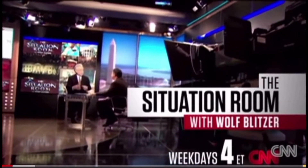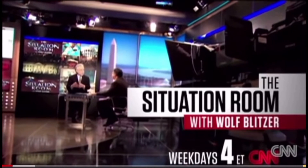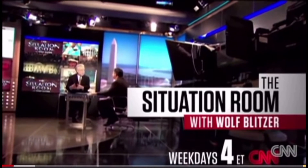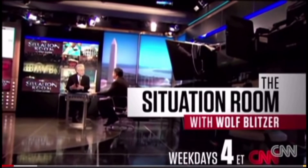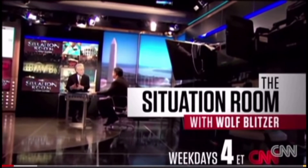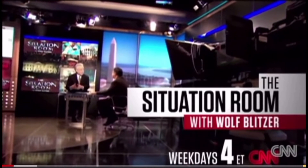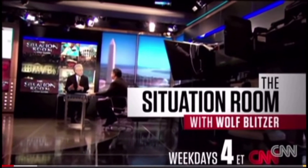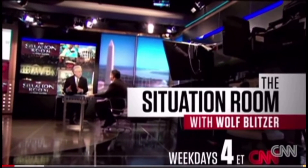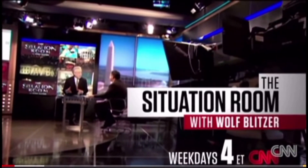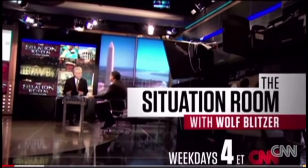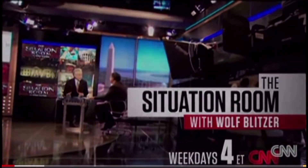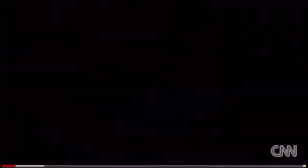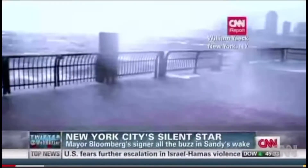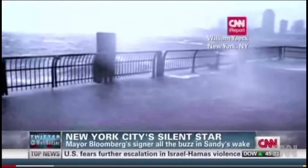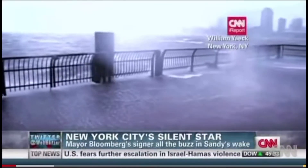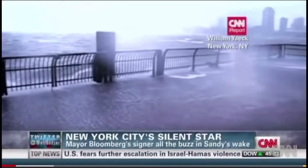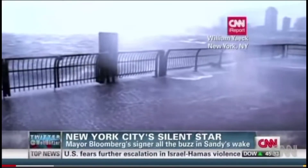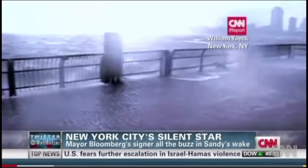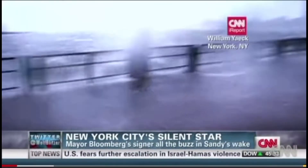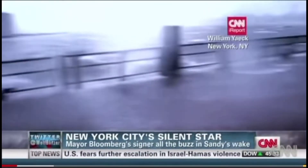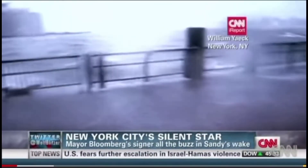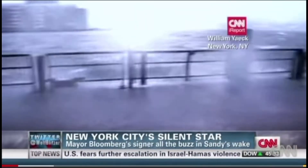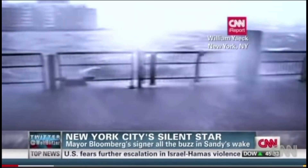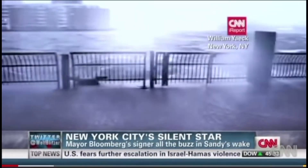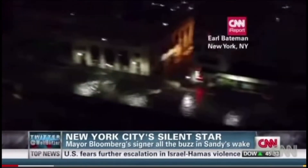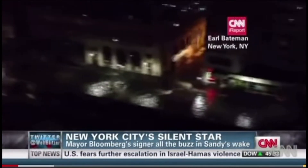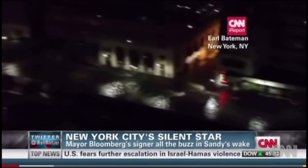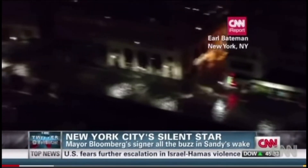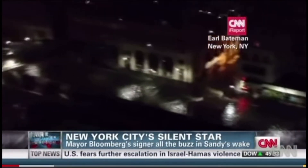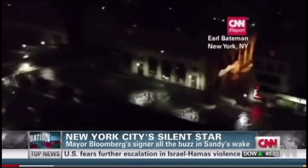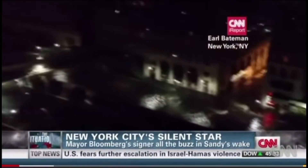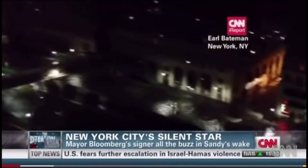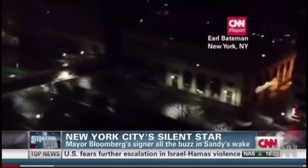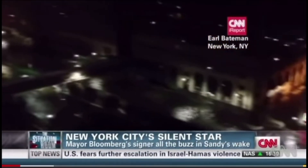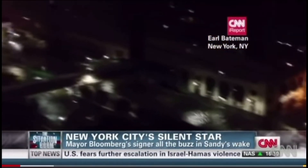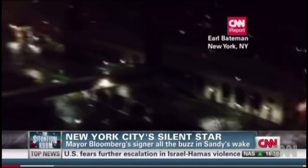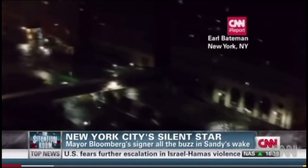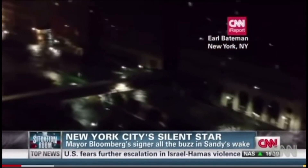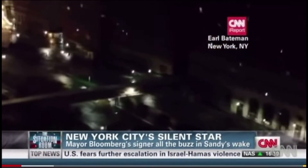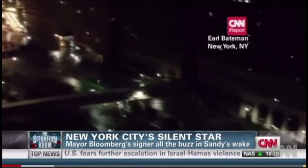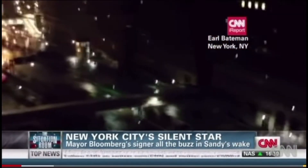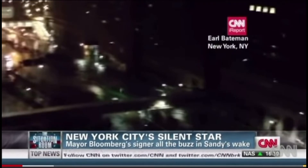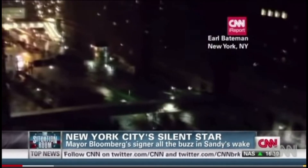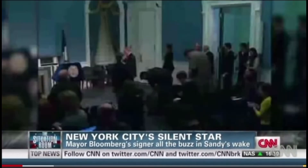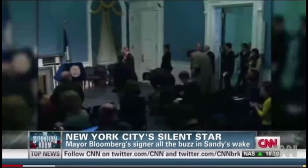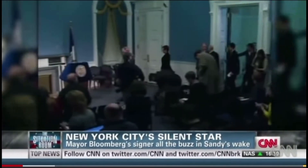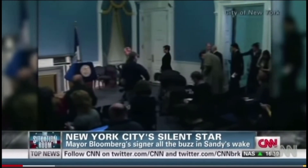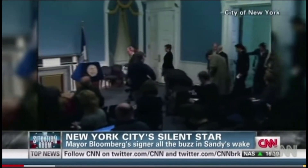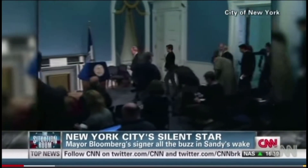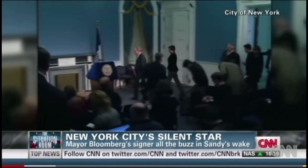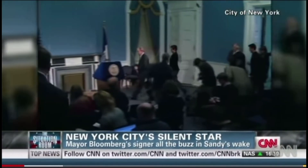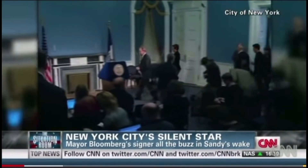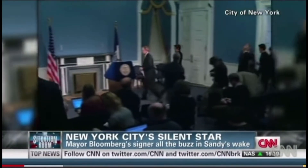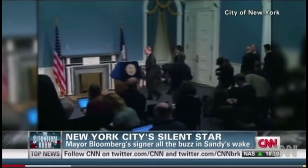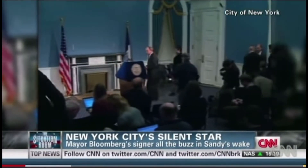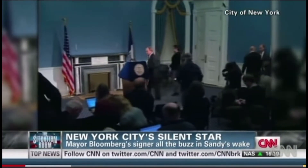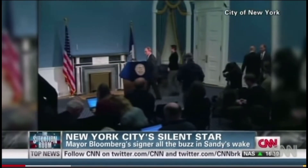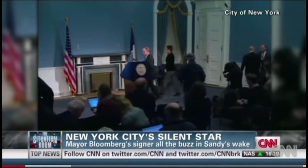We'll just say that. All right. In the hours before, during, and after Superstorm Sandy, New York Mayor Michael Bloomberg's